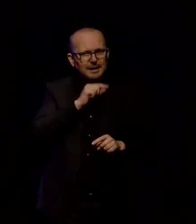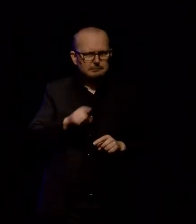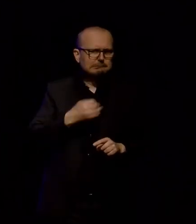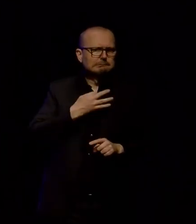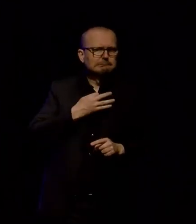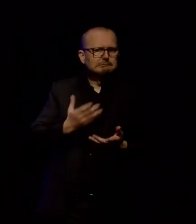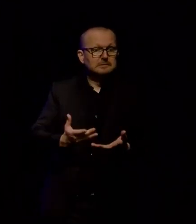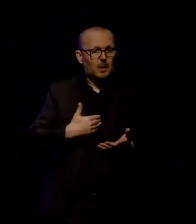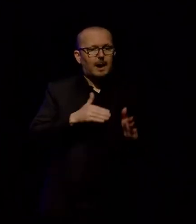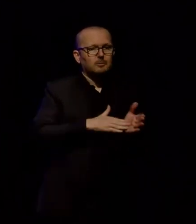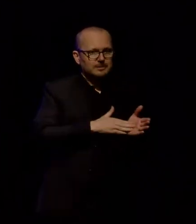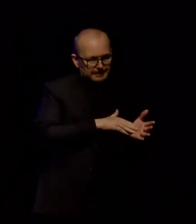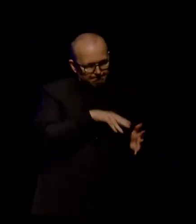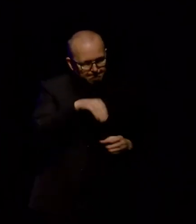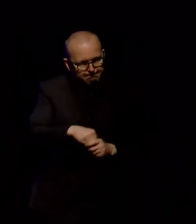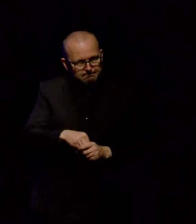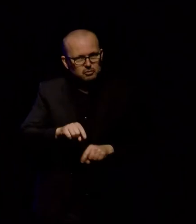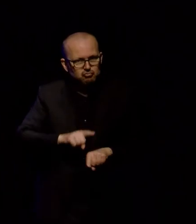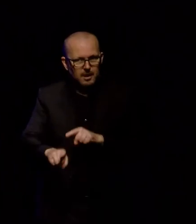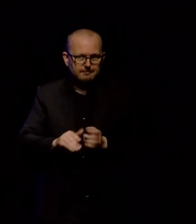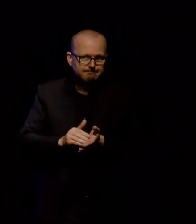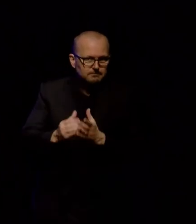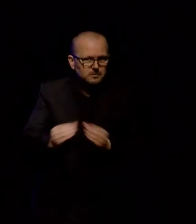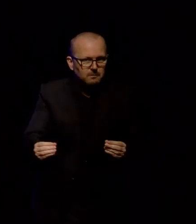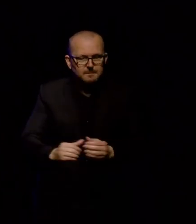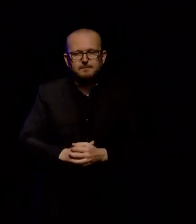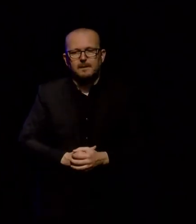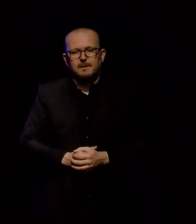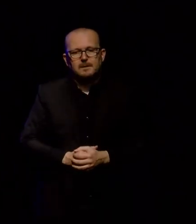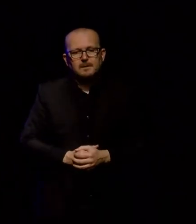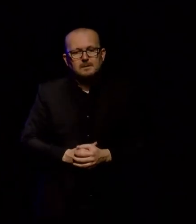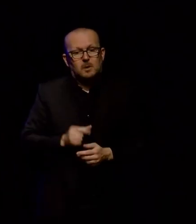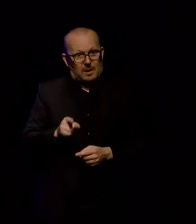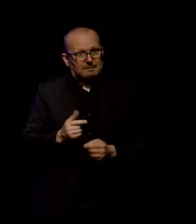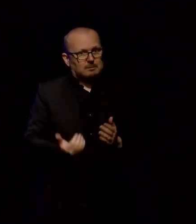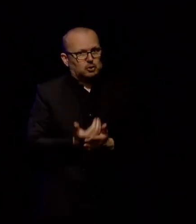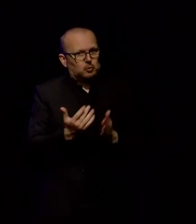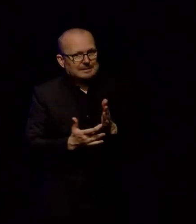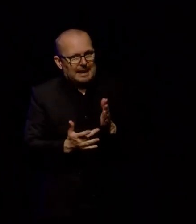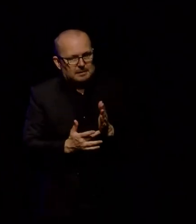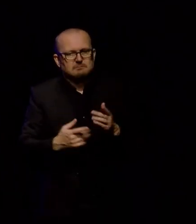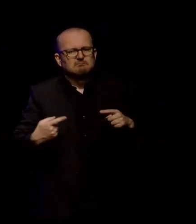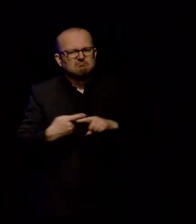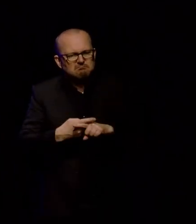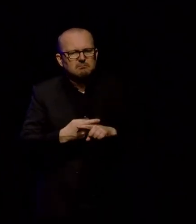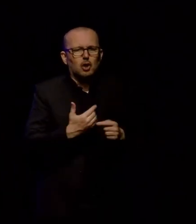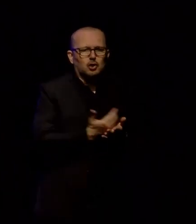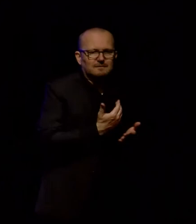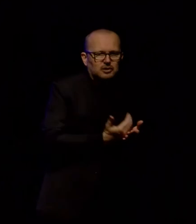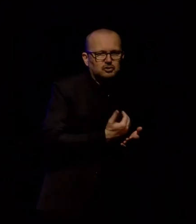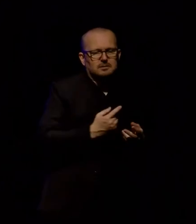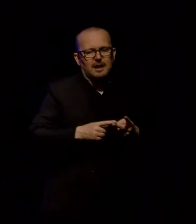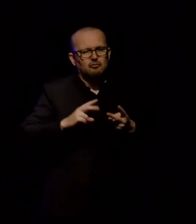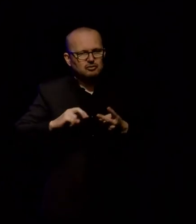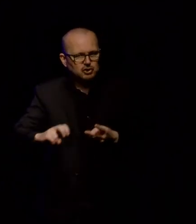problem. So we had an idea that uses some pretty new tech, and one that intersects our collection, conservation, and research. Before I